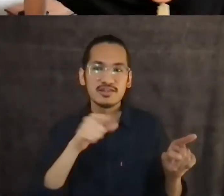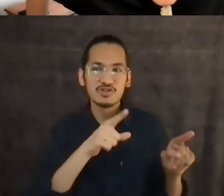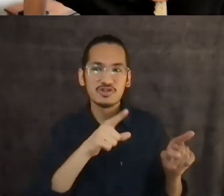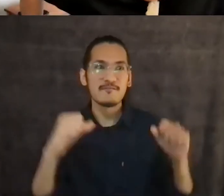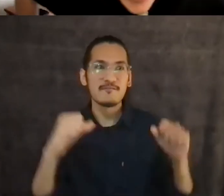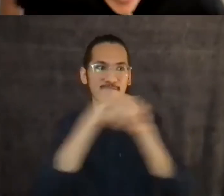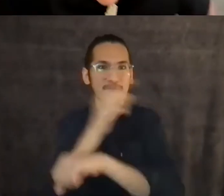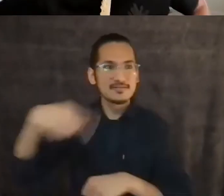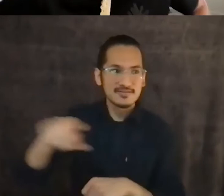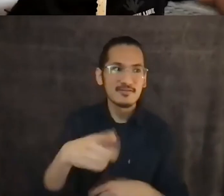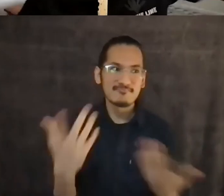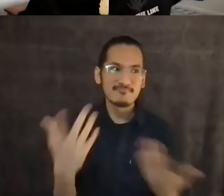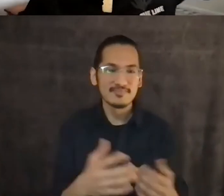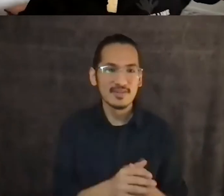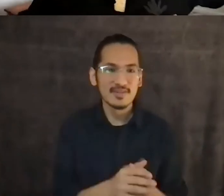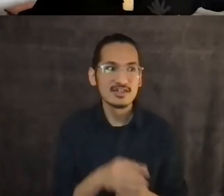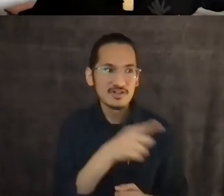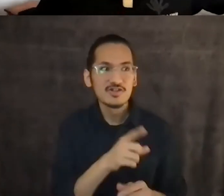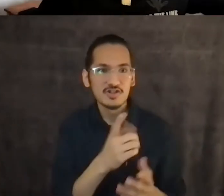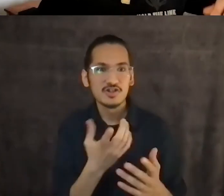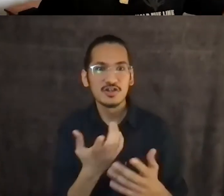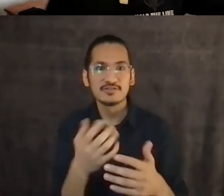She goes on Twitter and.